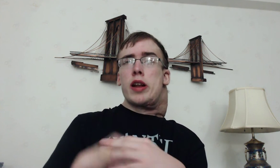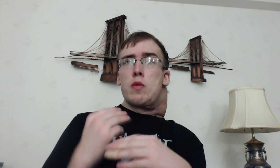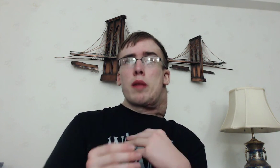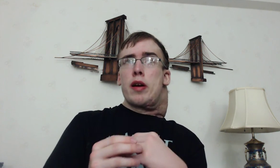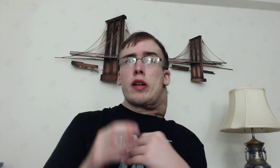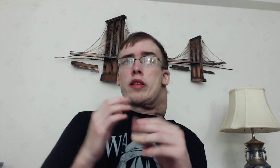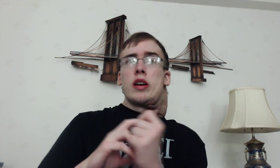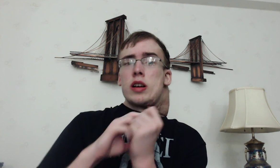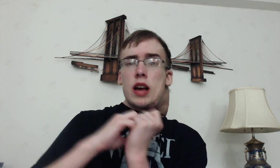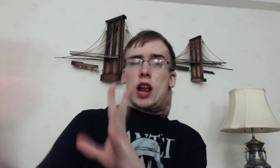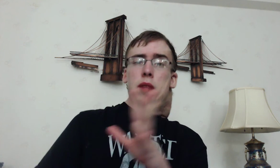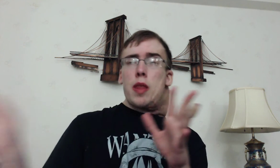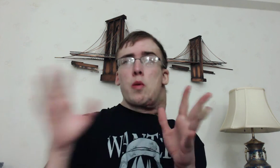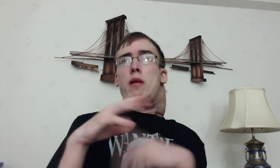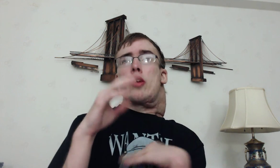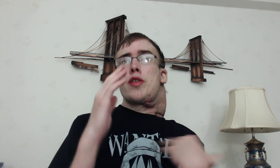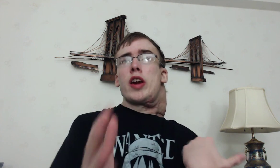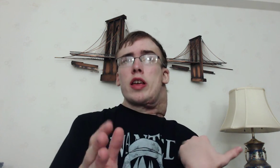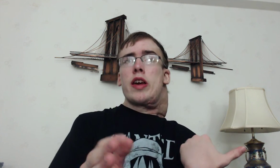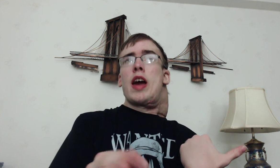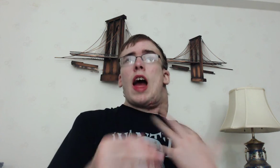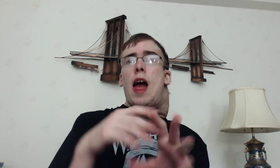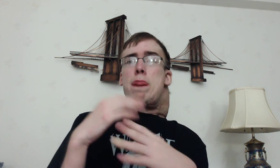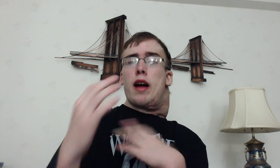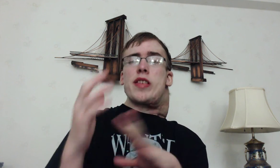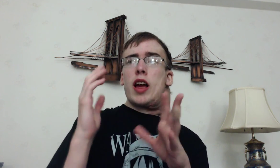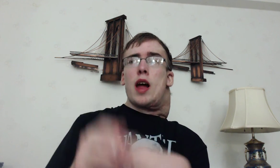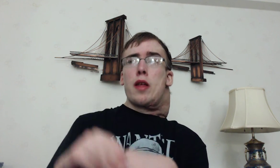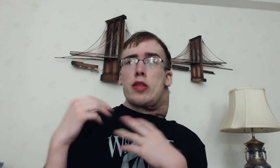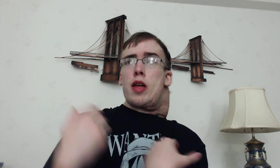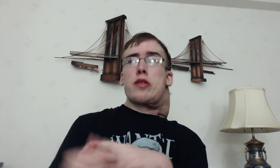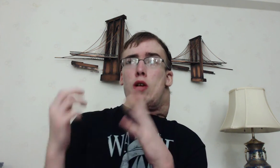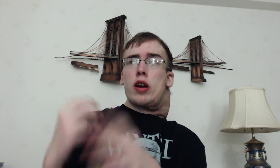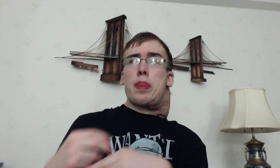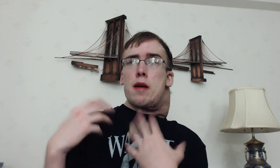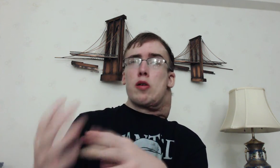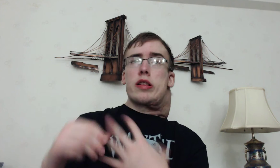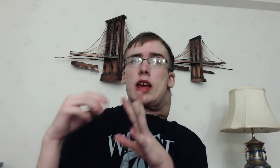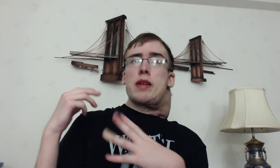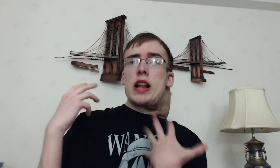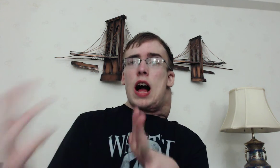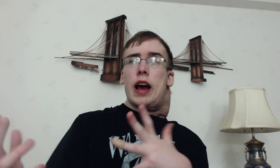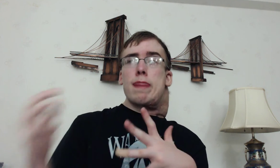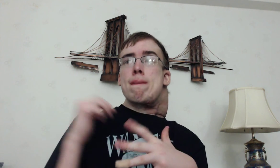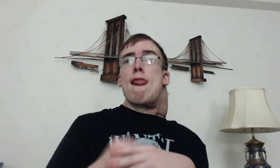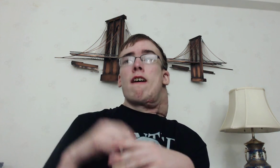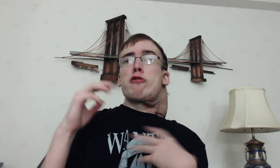Whitebeard And got him out of the way relatively easily Ending up to take on the strongest member of CP9 So I